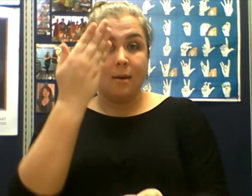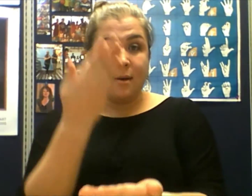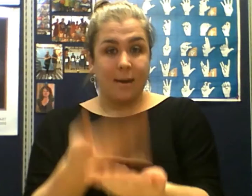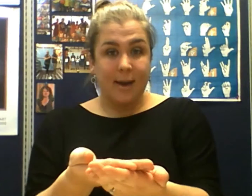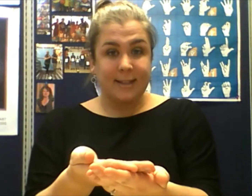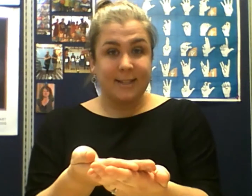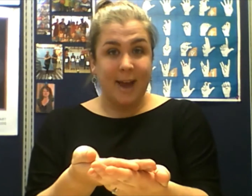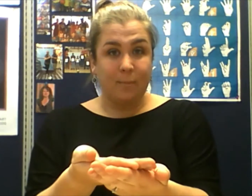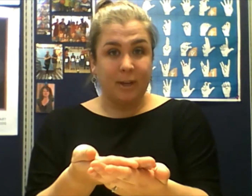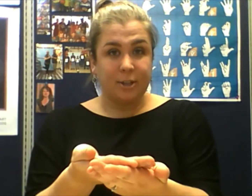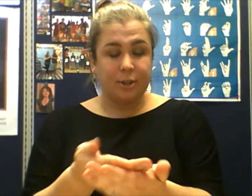establish.